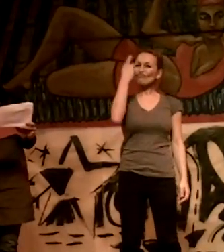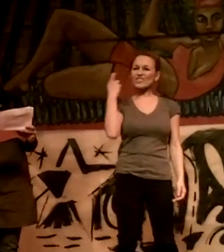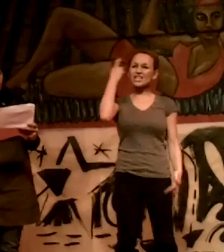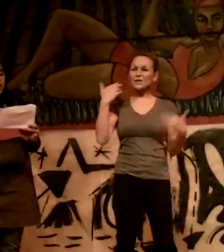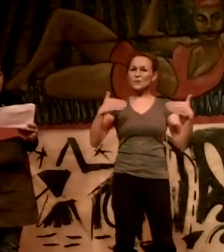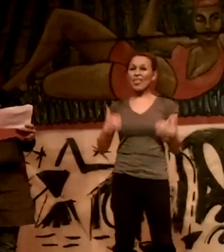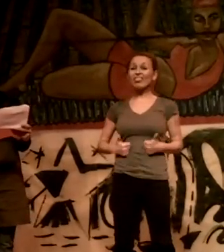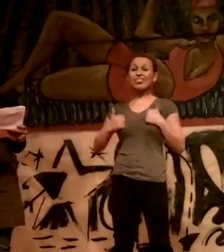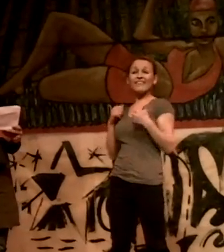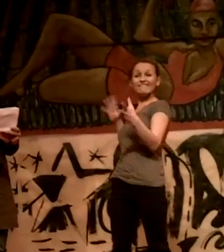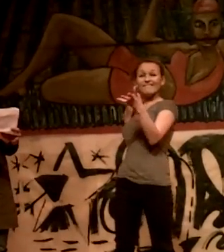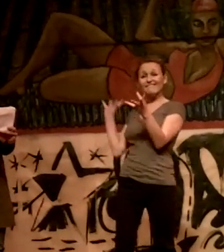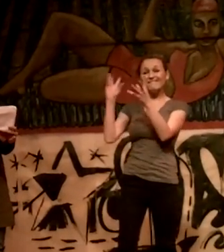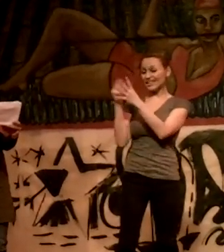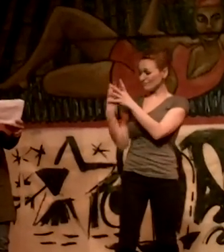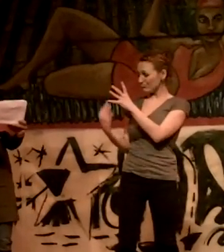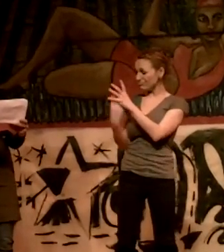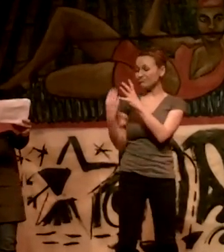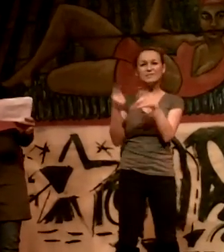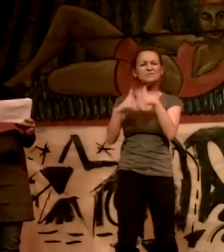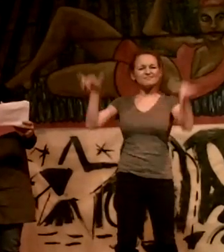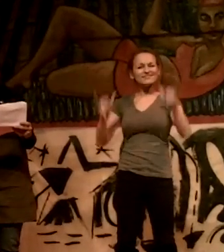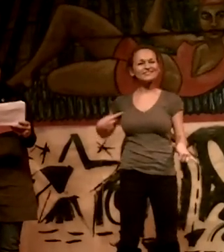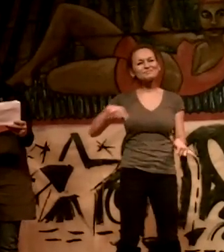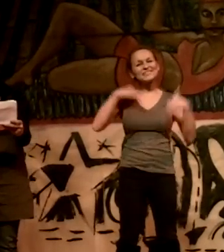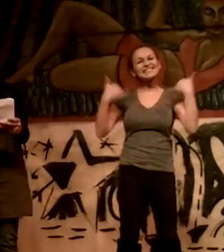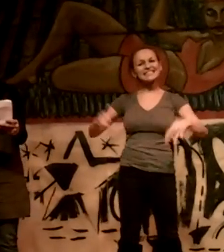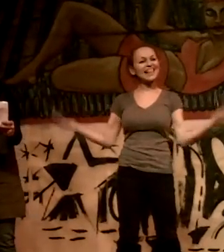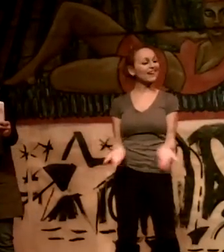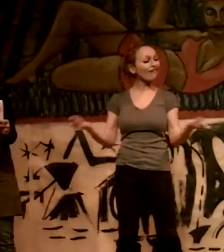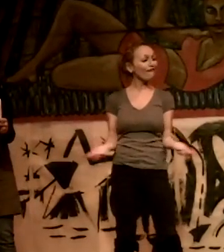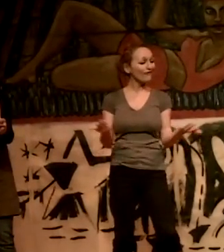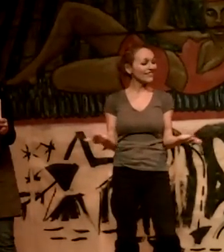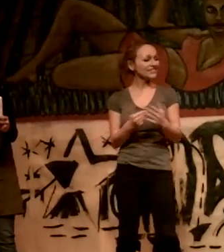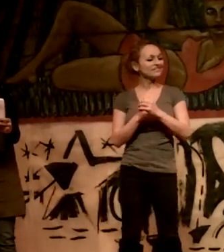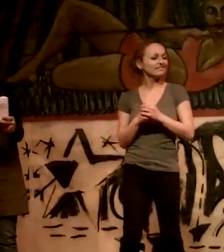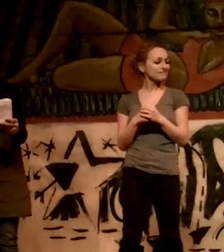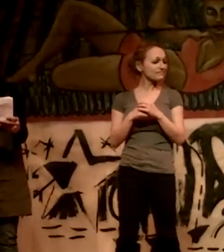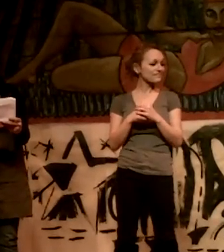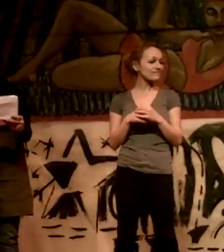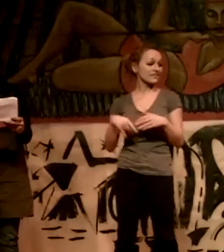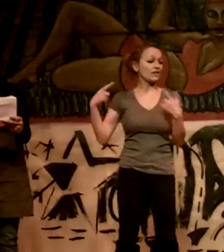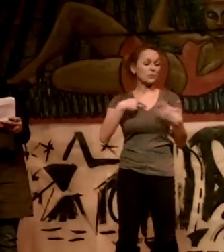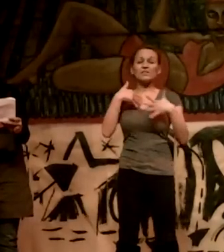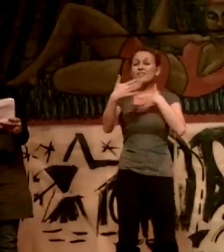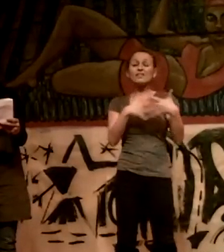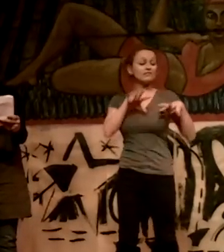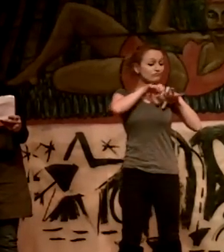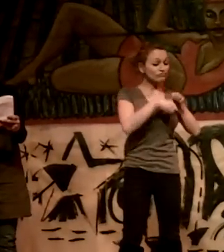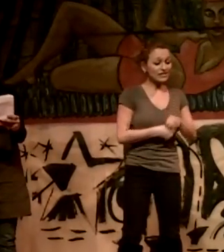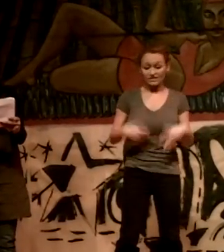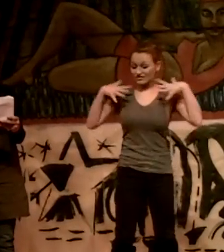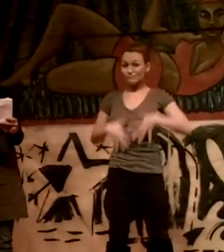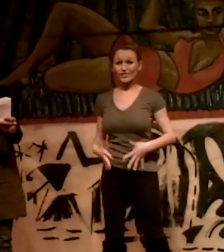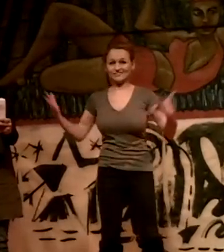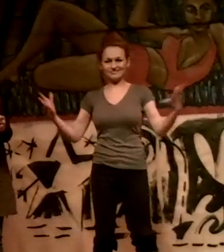realize, lives are still continuing despite the despair and devastation. stand tall,